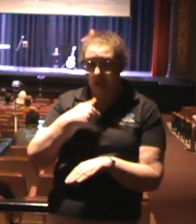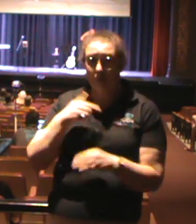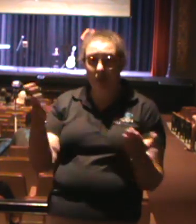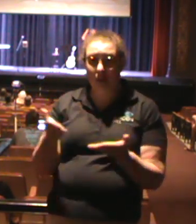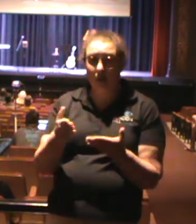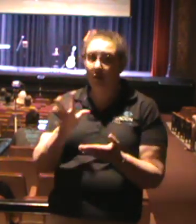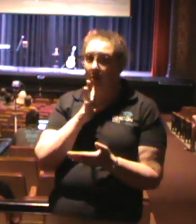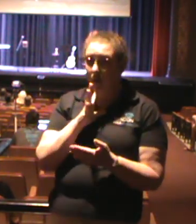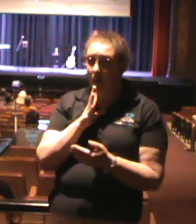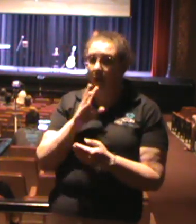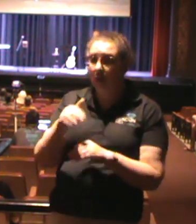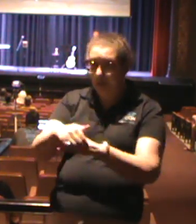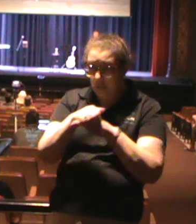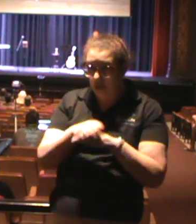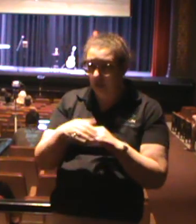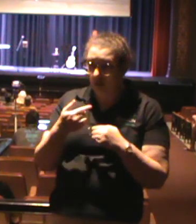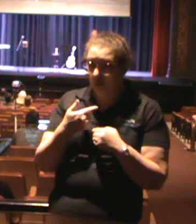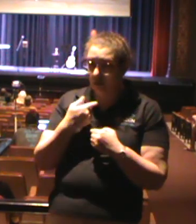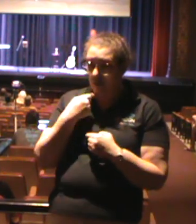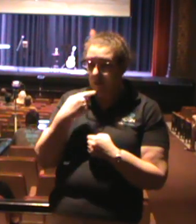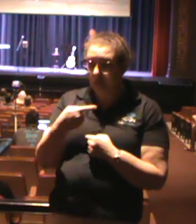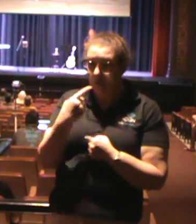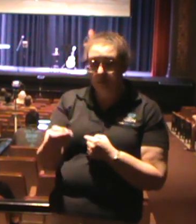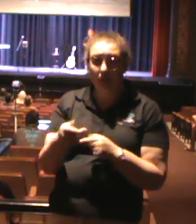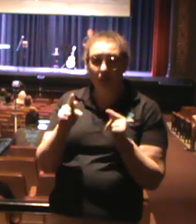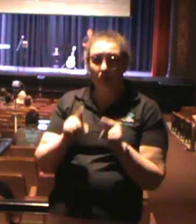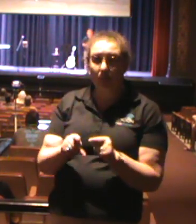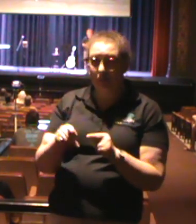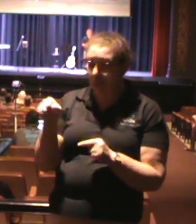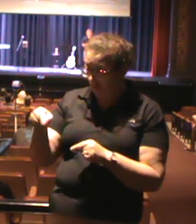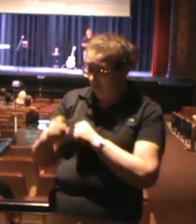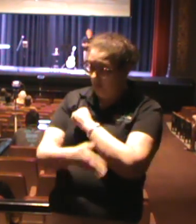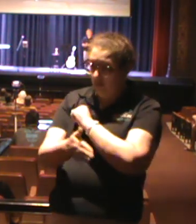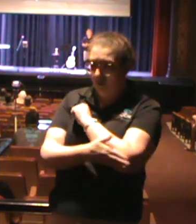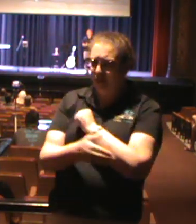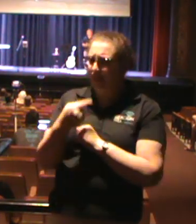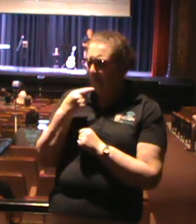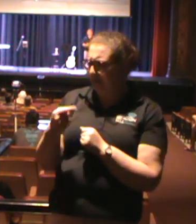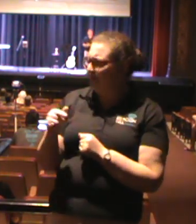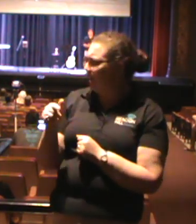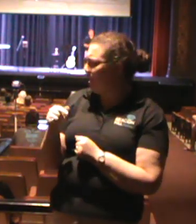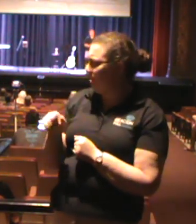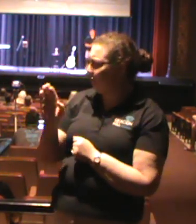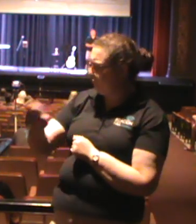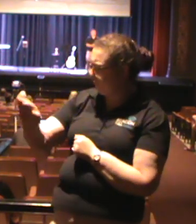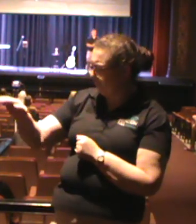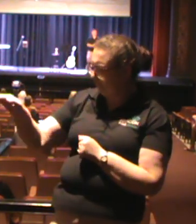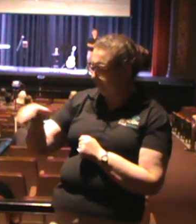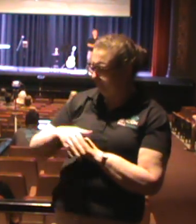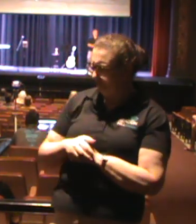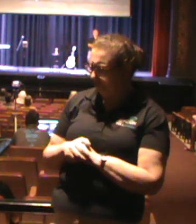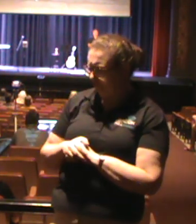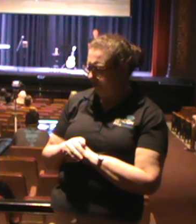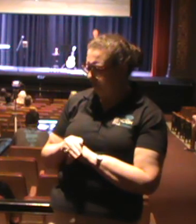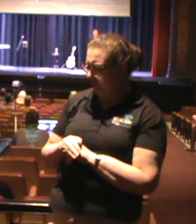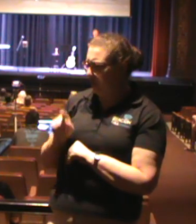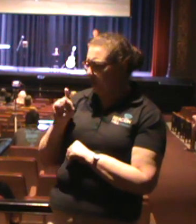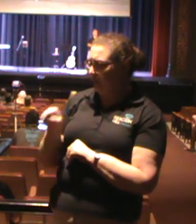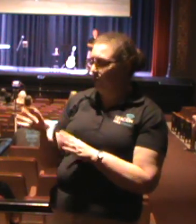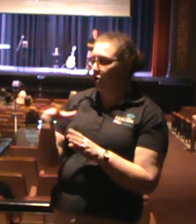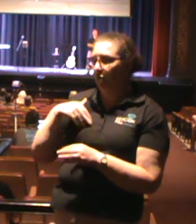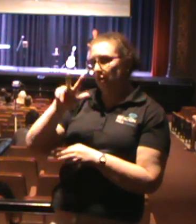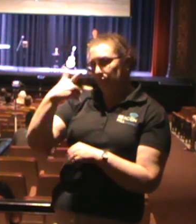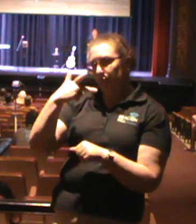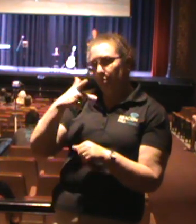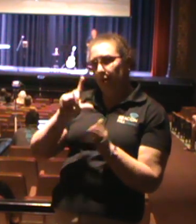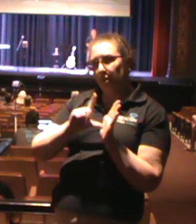people of Martinique. And here you are. And they said, look, the leader, who could have shut me down, he says, you've got three